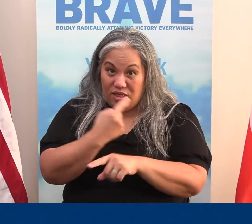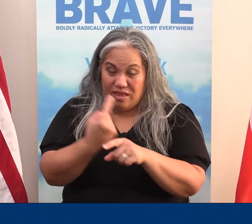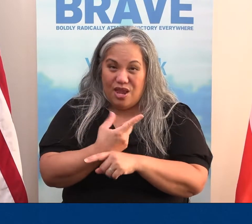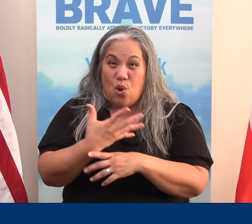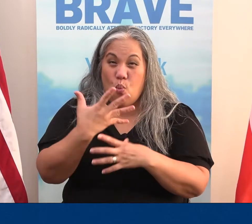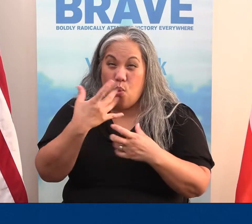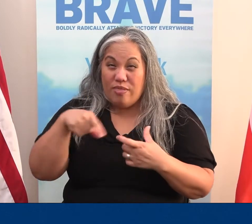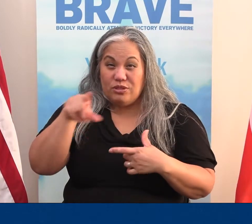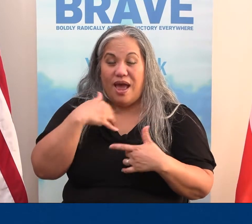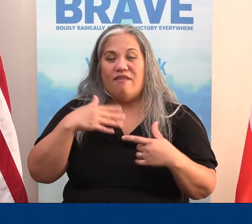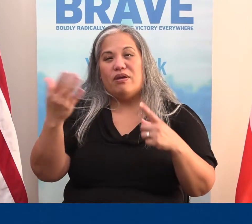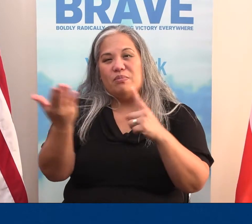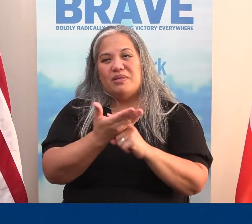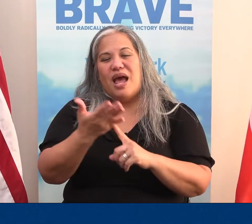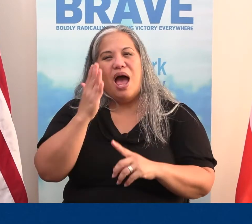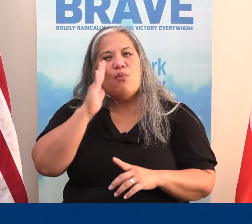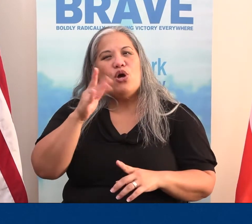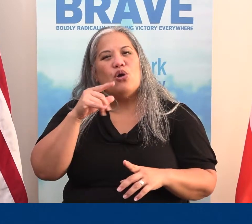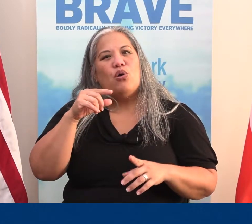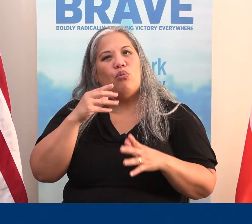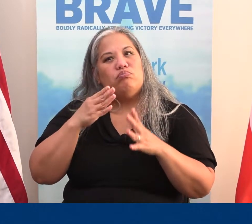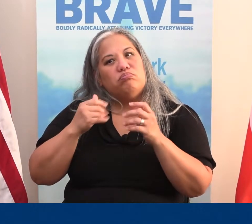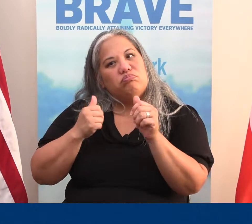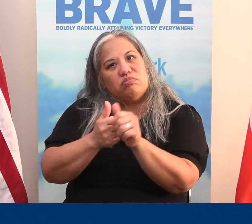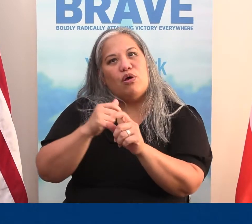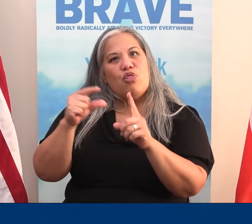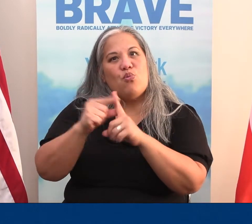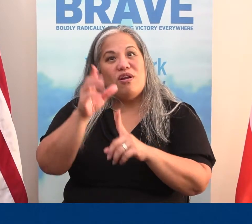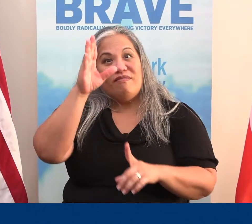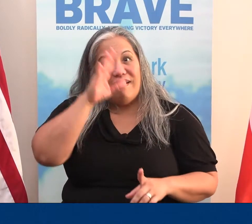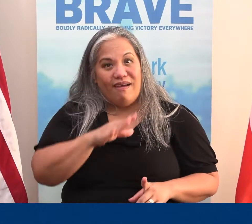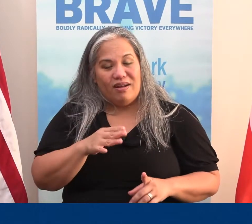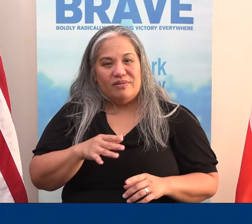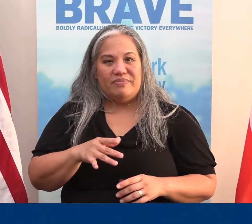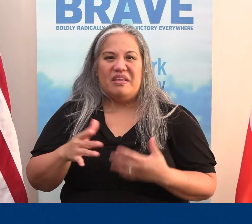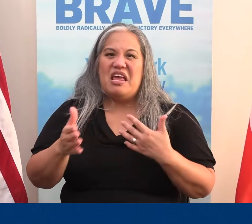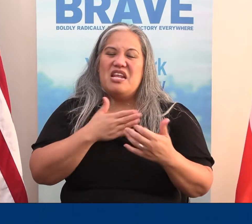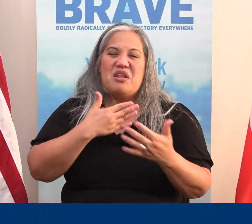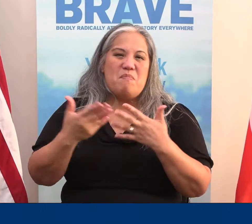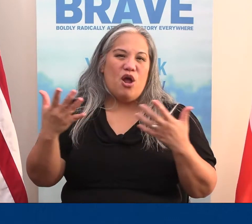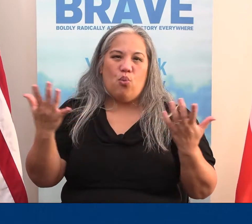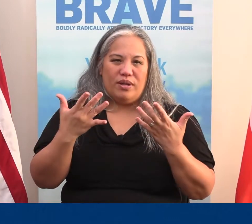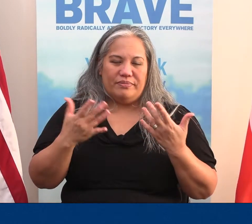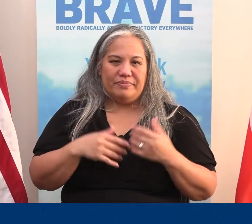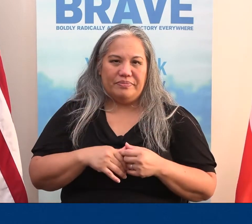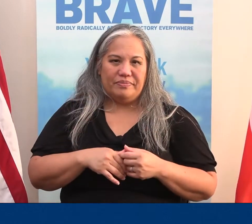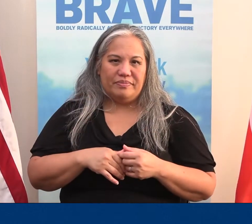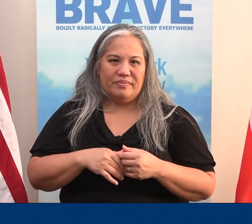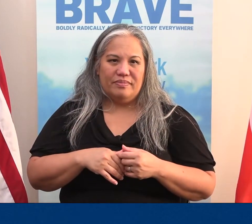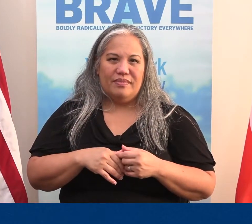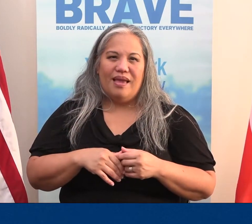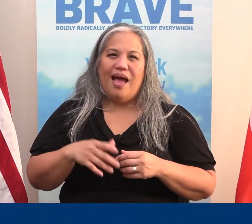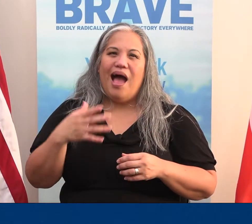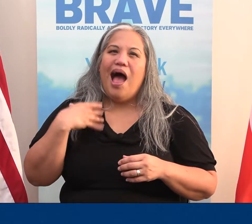here. And you want to get them to a conviction. I am going to go by the word of God no matter what.